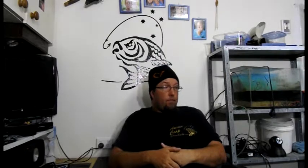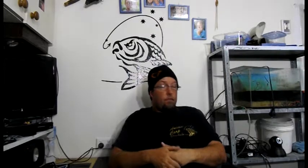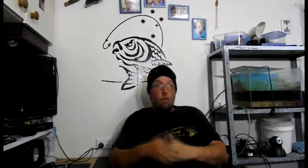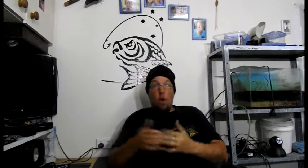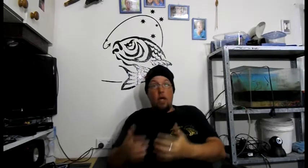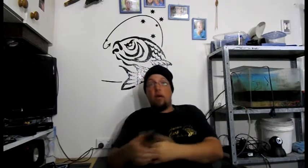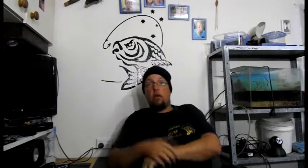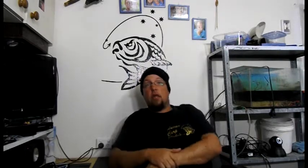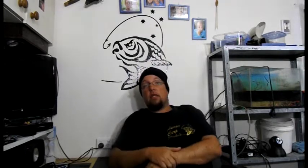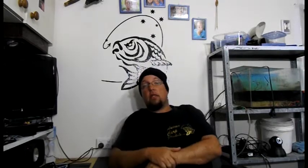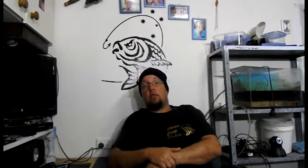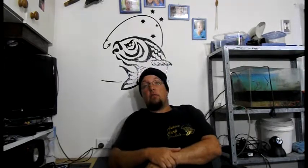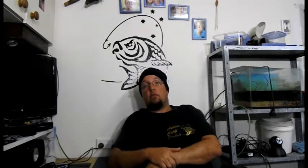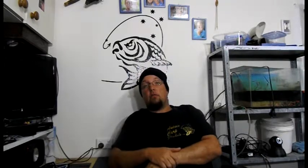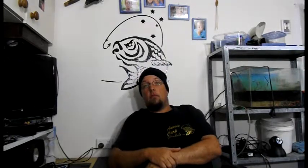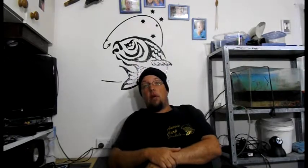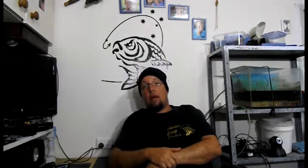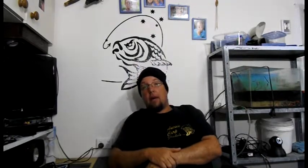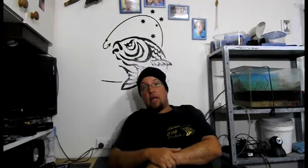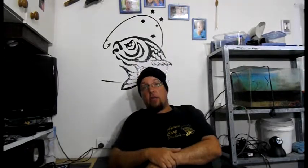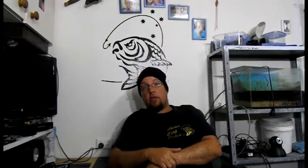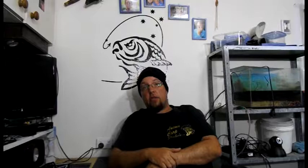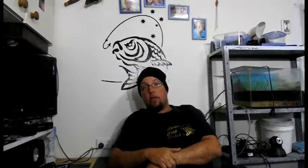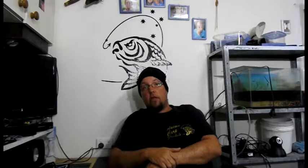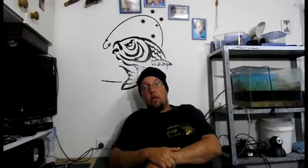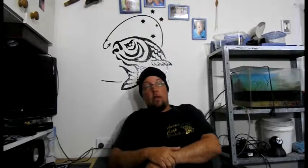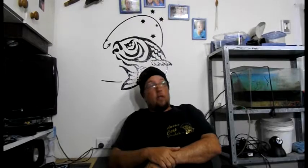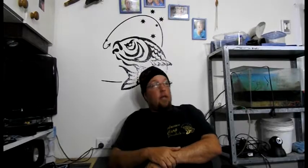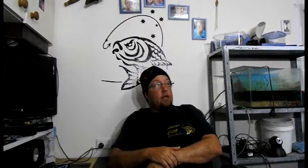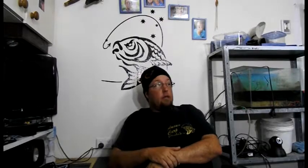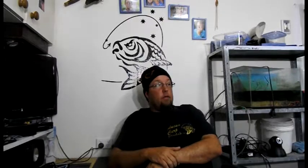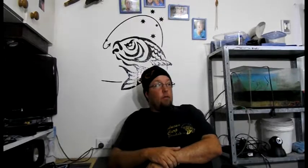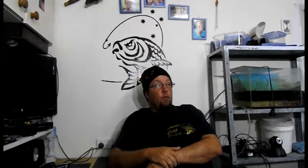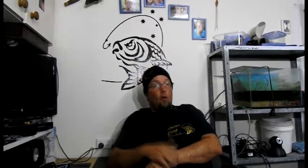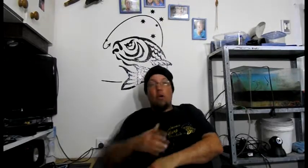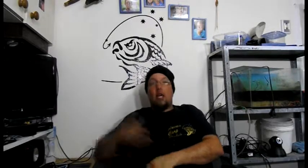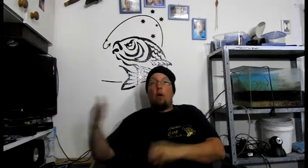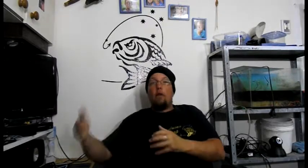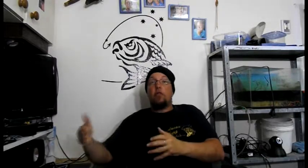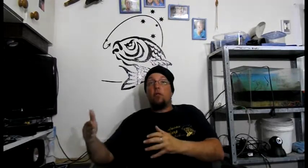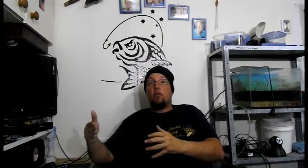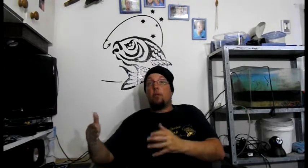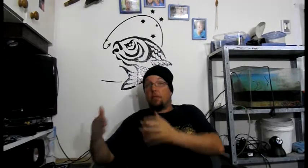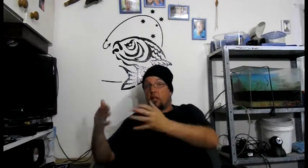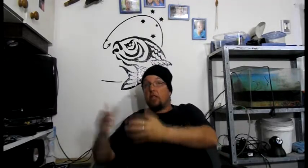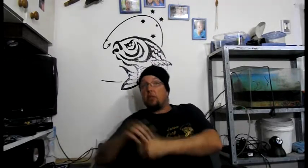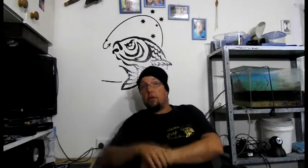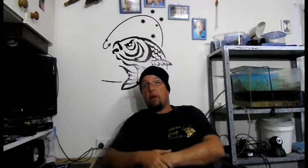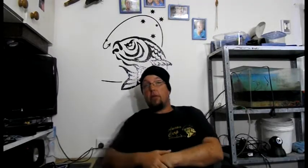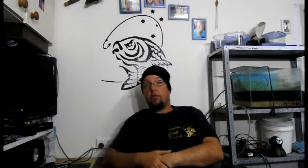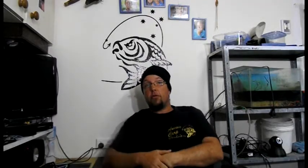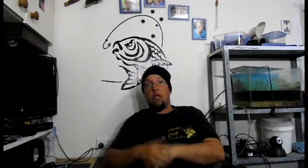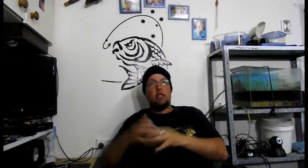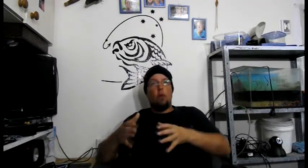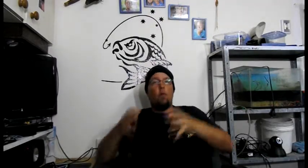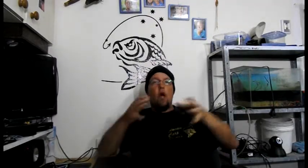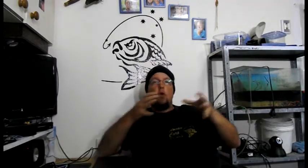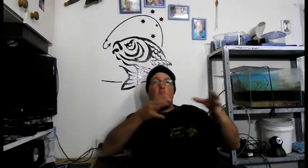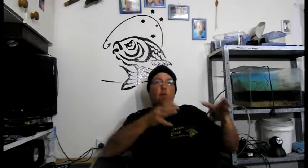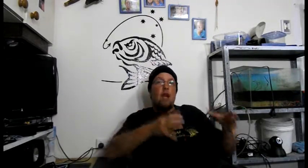I know guys on our page that want to go over to Europe just to be able to do that. So why couldn't we have